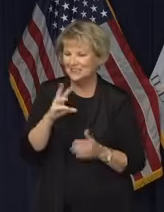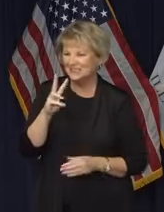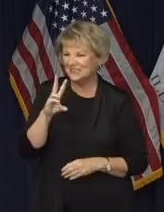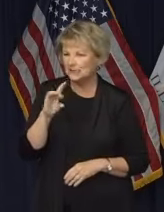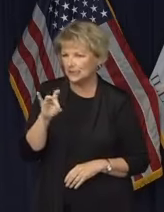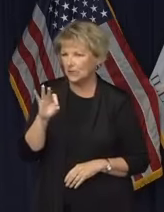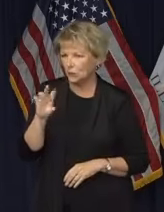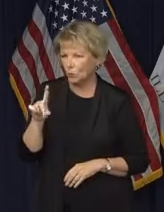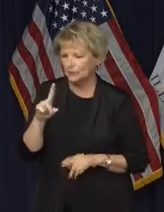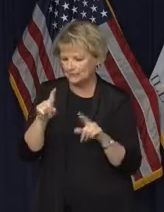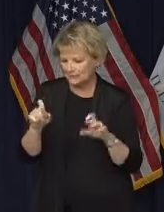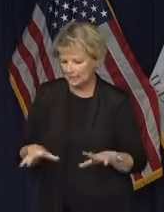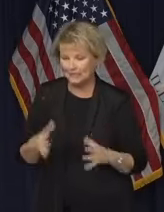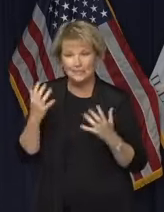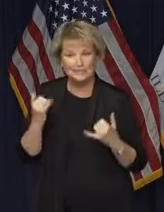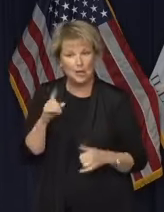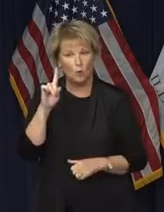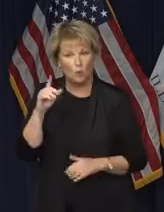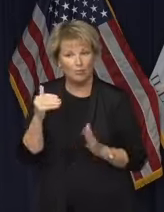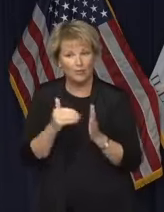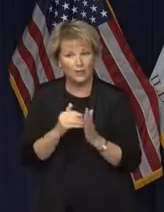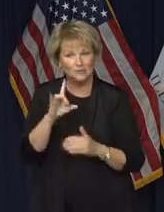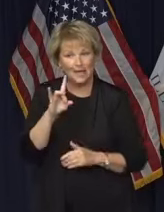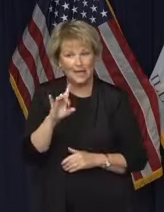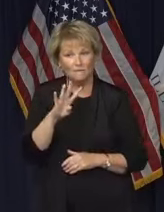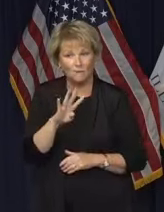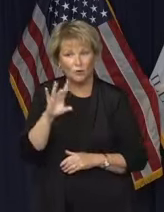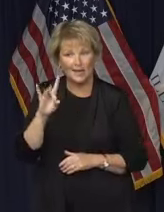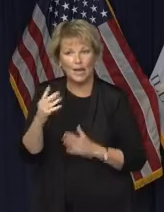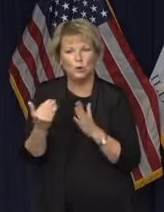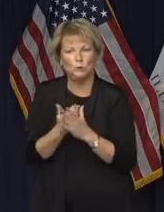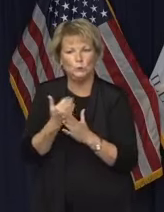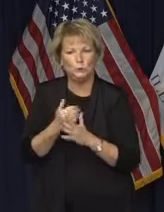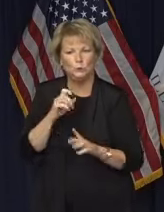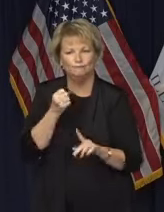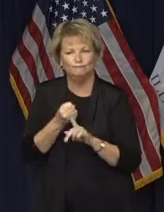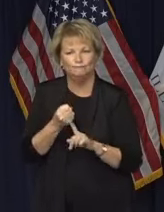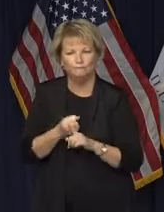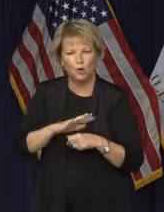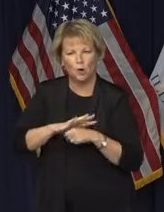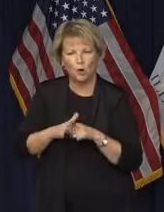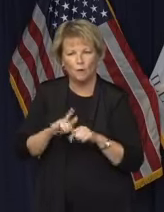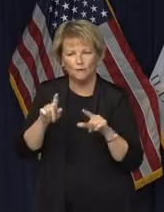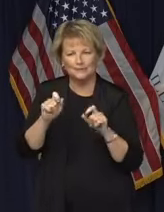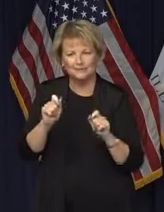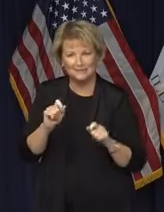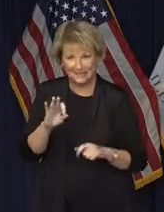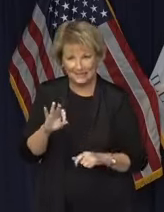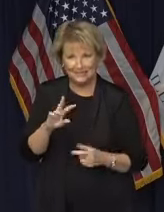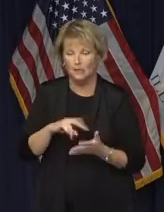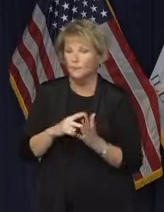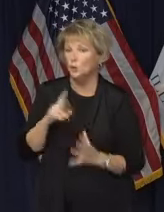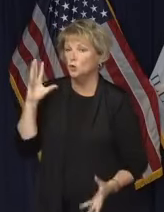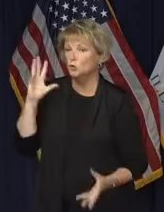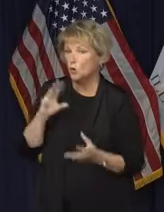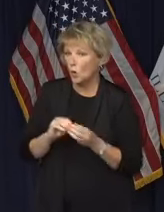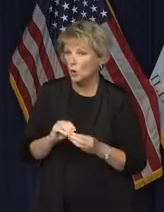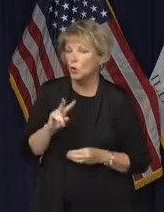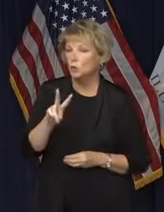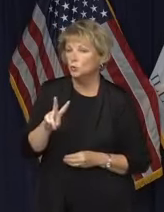Today we are reporting 1,848 new cases of COVID-19 for a total of